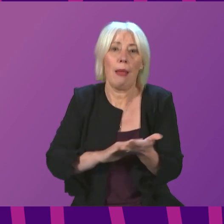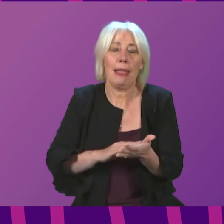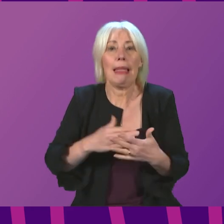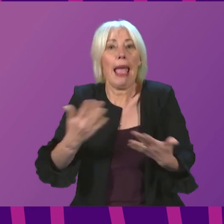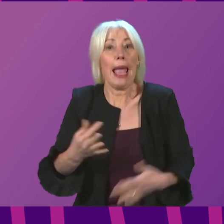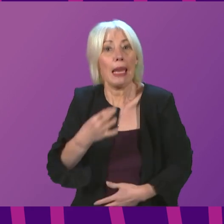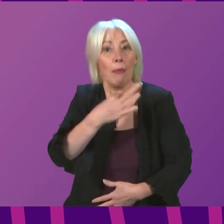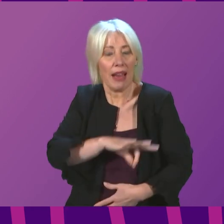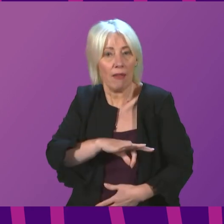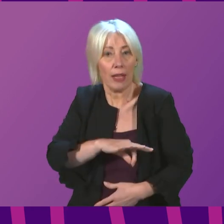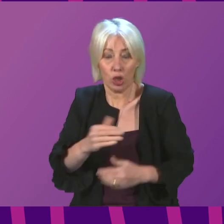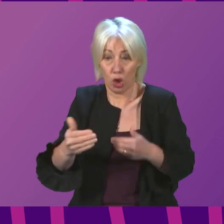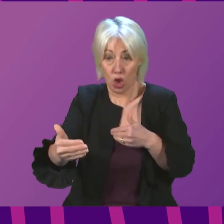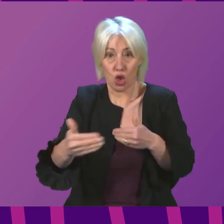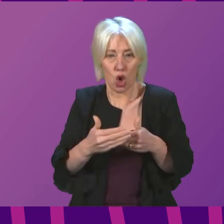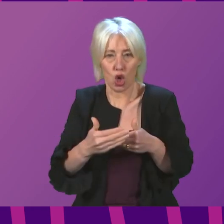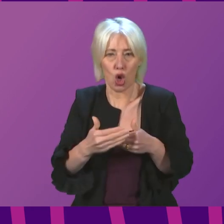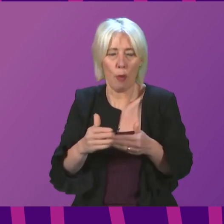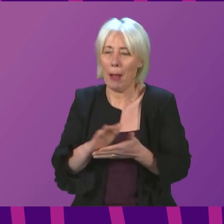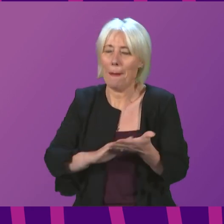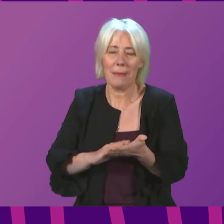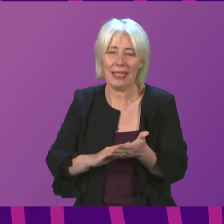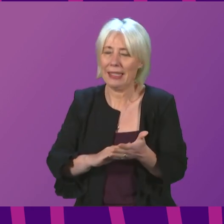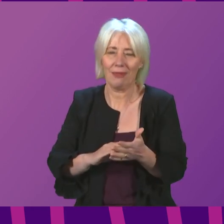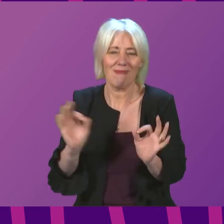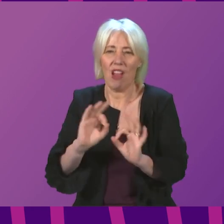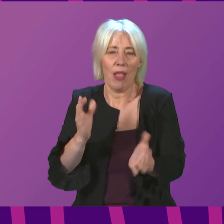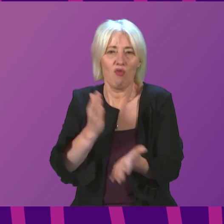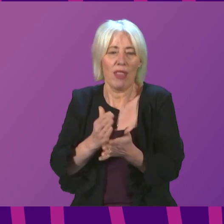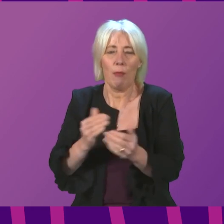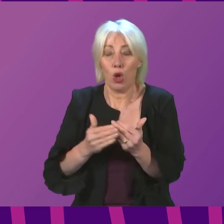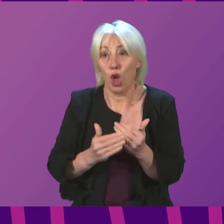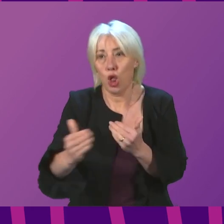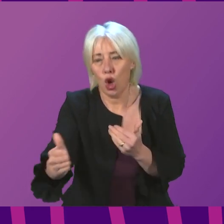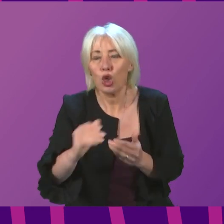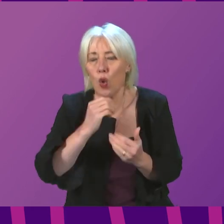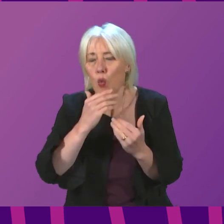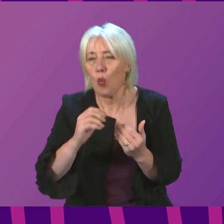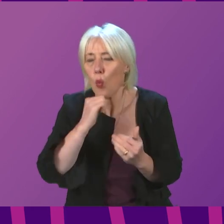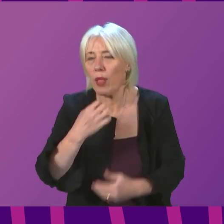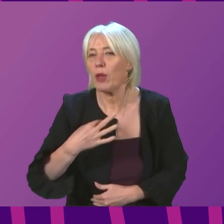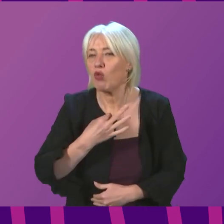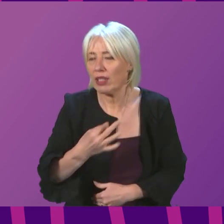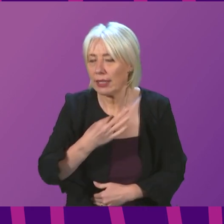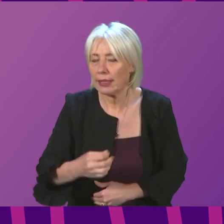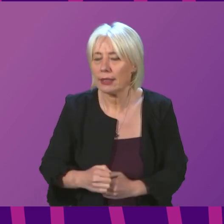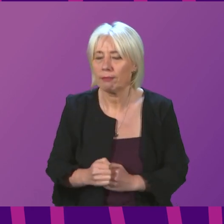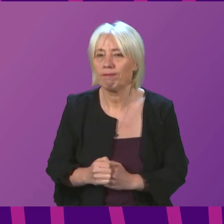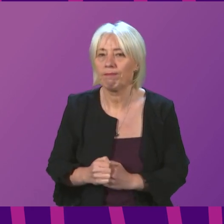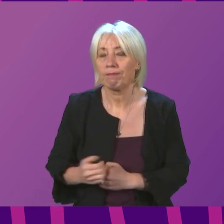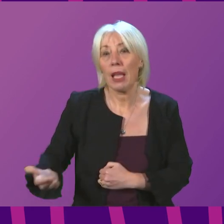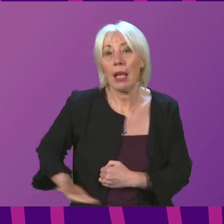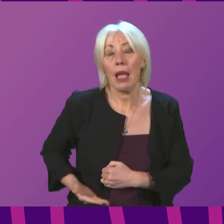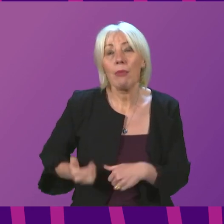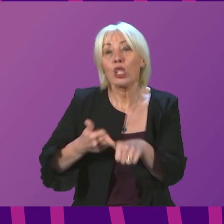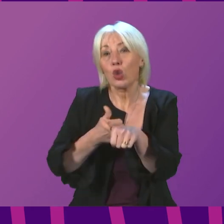might get in the immediate term will be outweighed by the increased risks in the longer term. In terms of business support, I continue